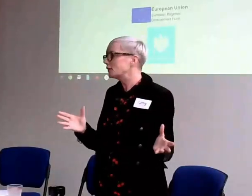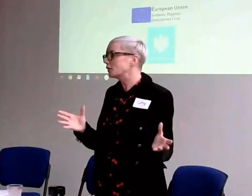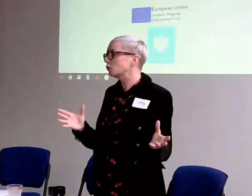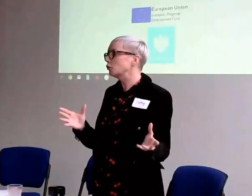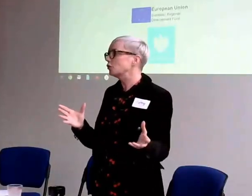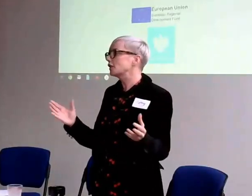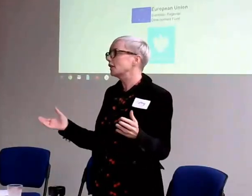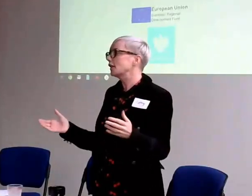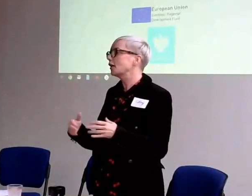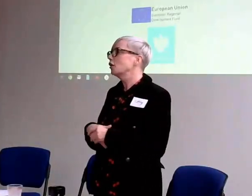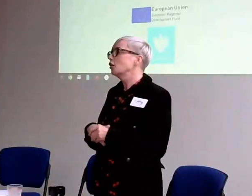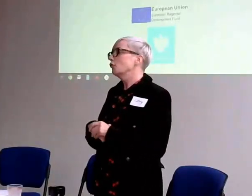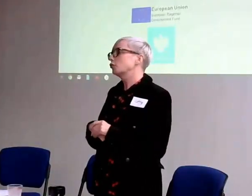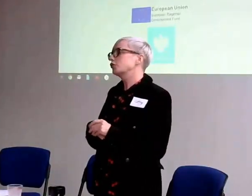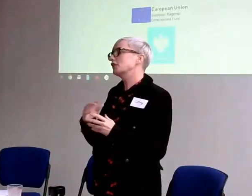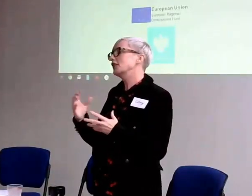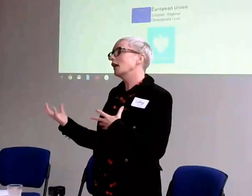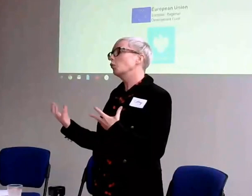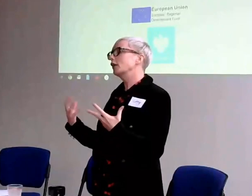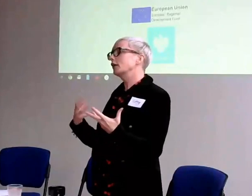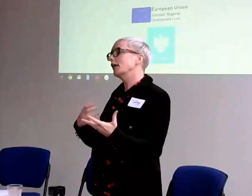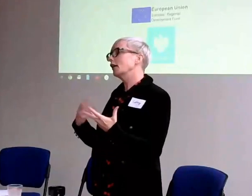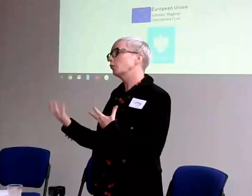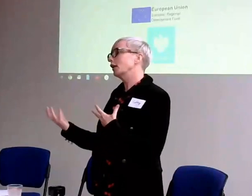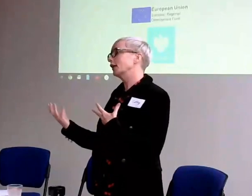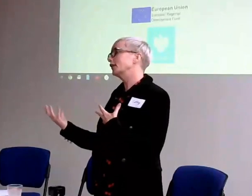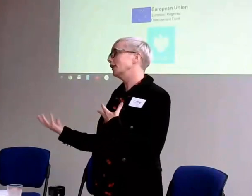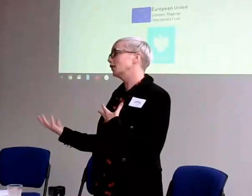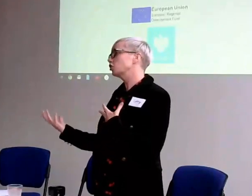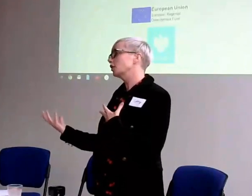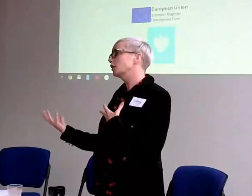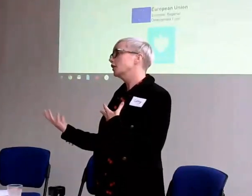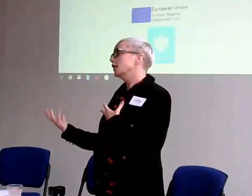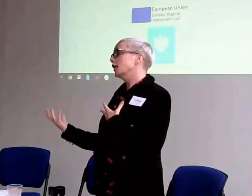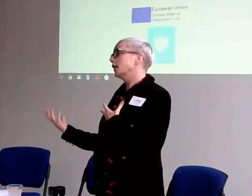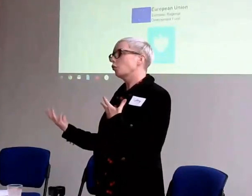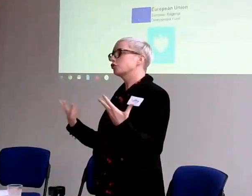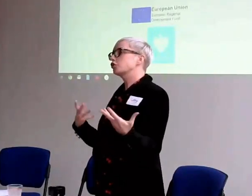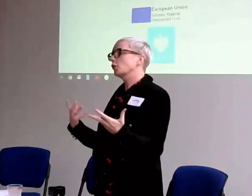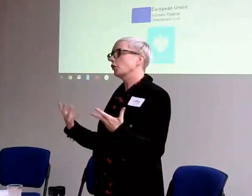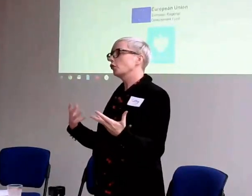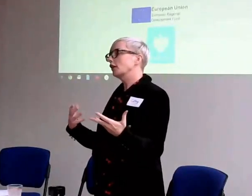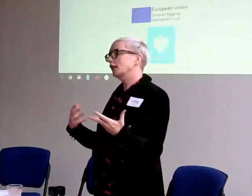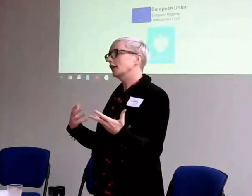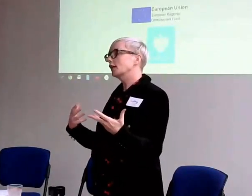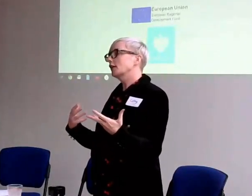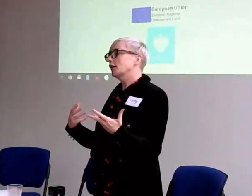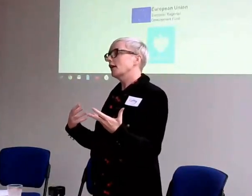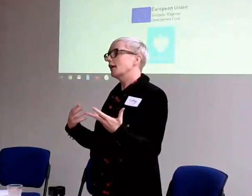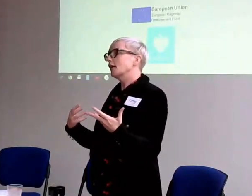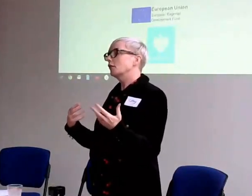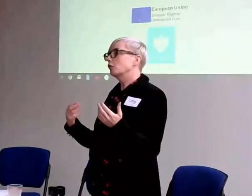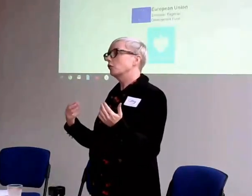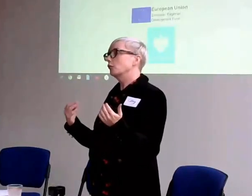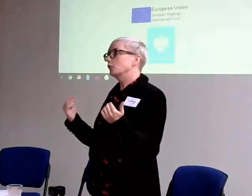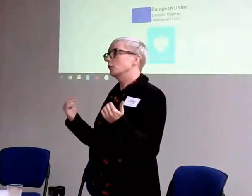really independent community here, but to see how we can help and nurture what's going on here.